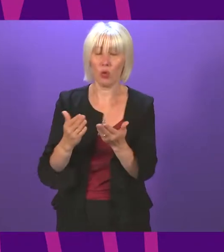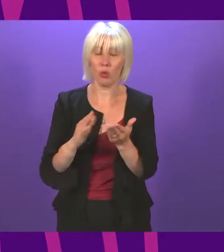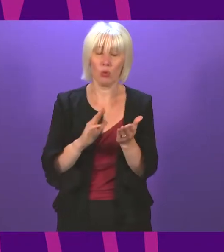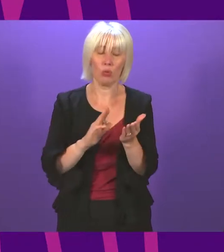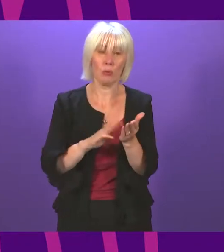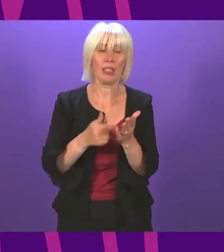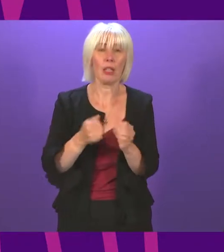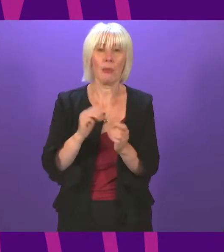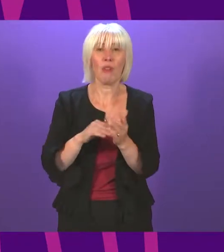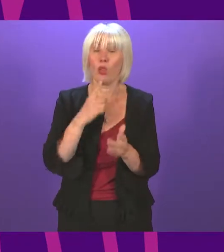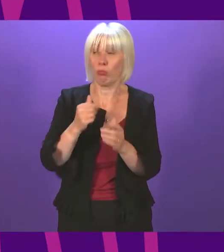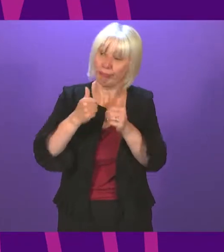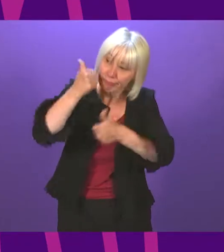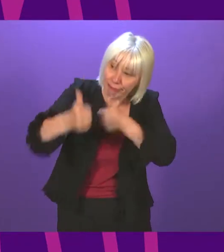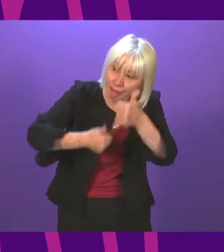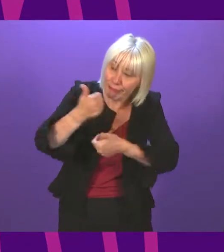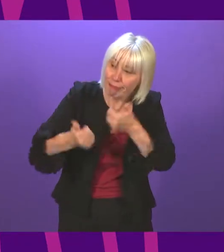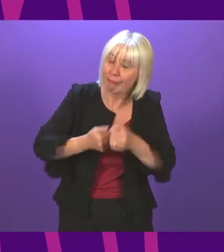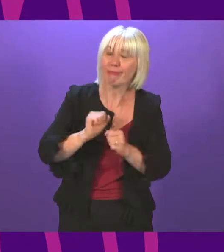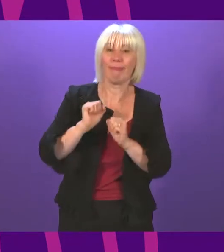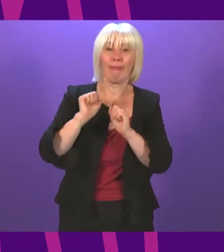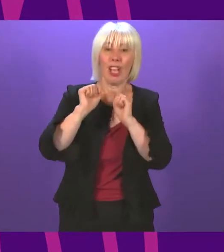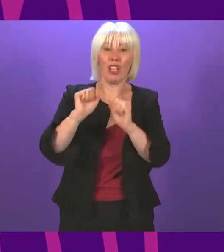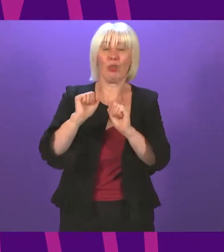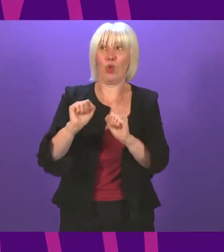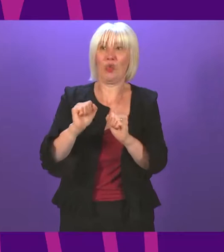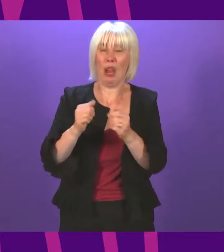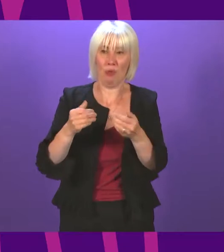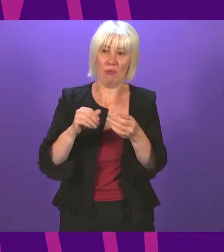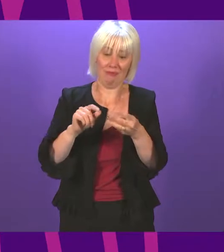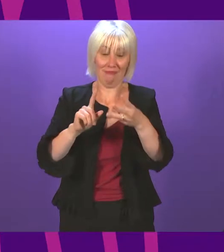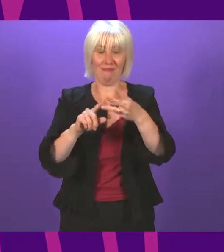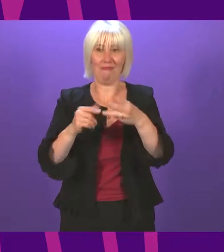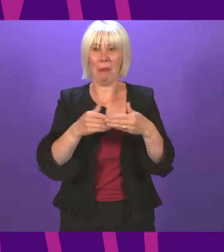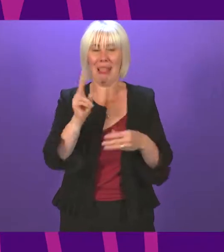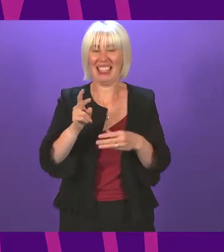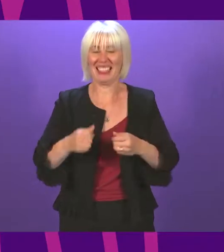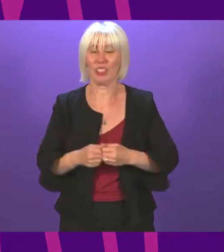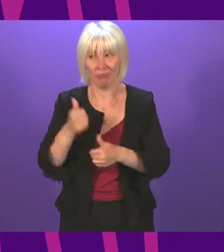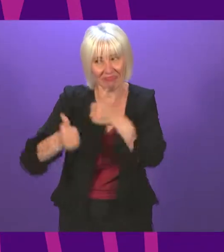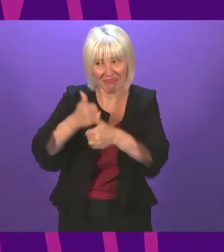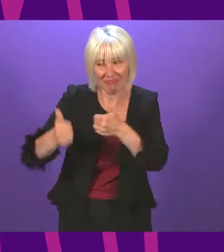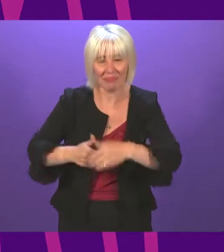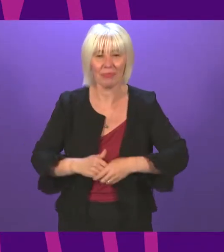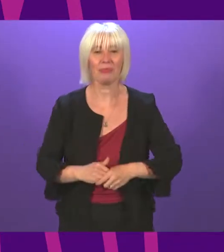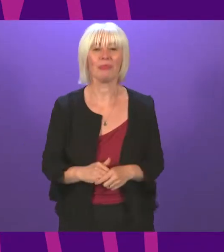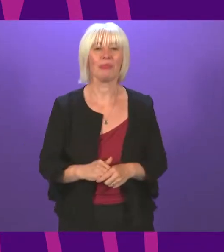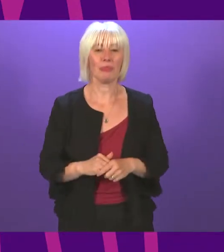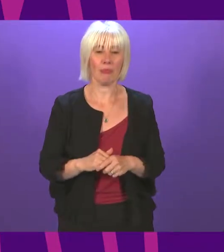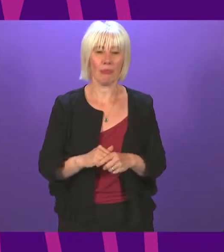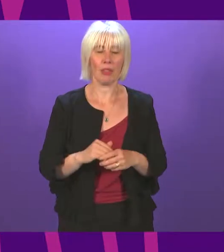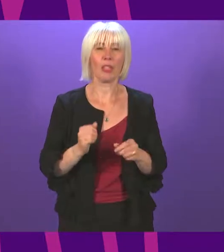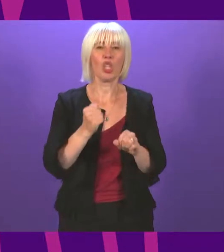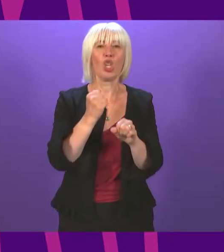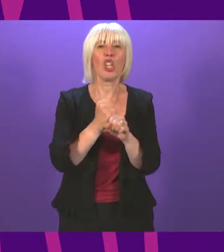I wish you and Mrs McGregor all the best as you enter the outnumbered years. I now call Gillian Mackay, who will be followed by Dean Lockhart. Ms